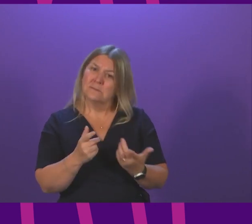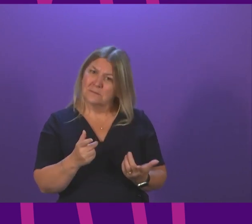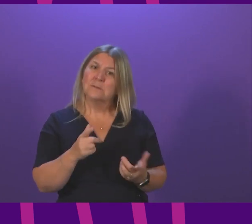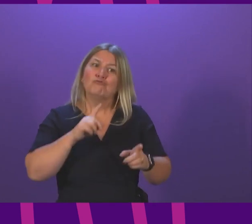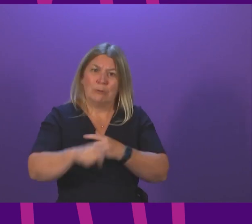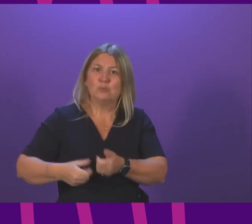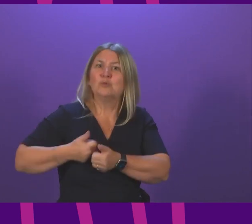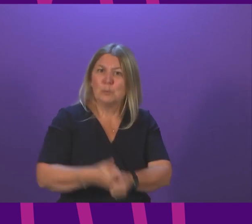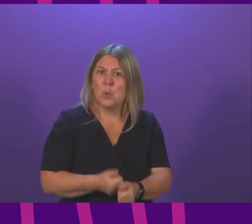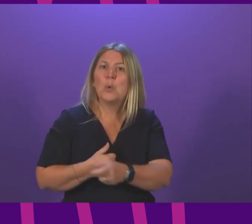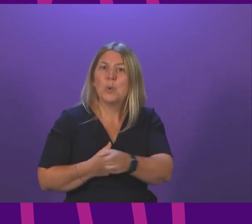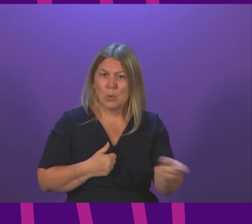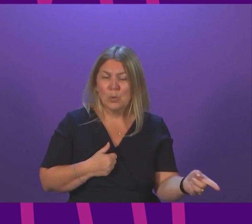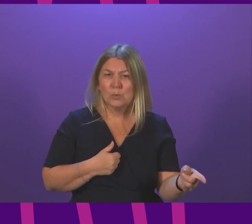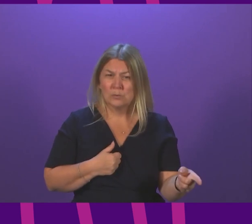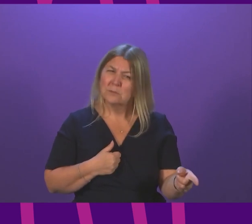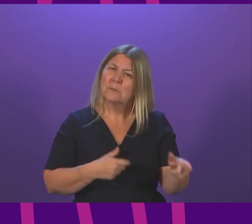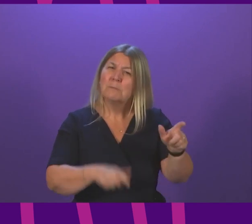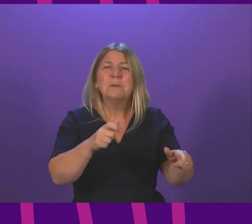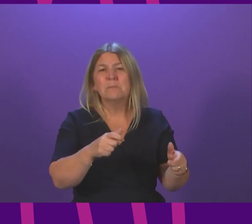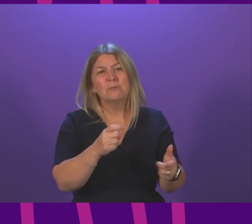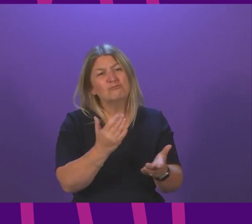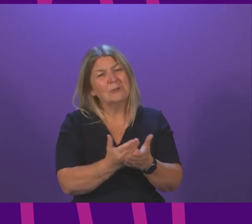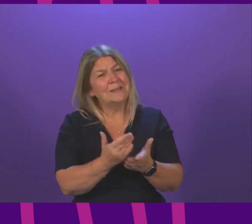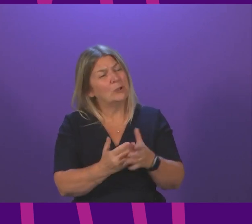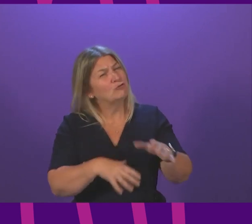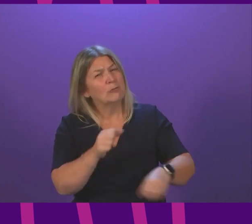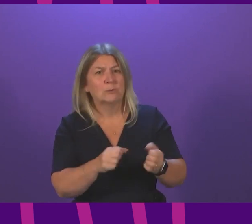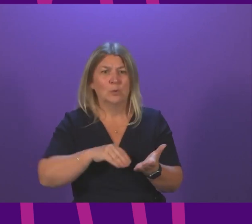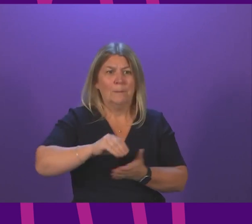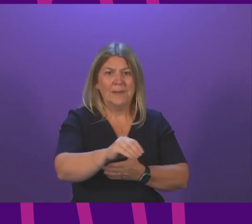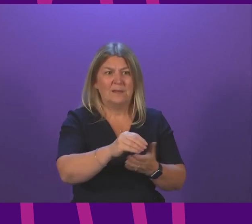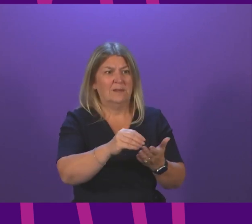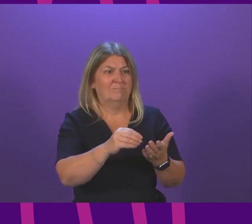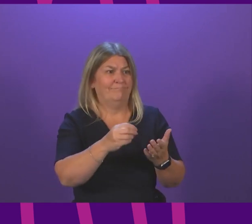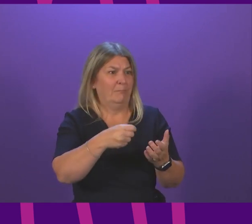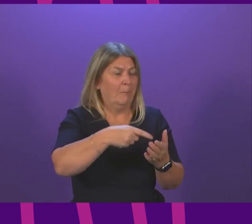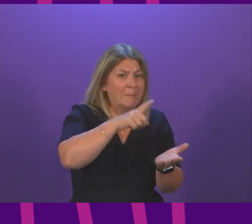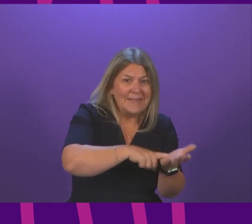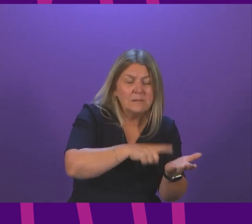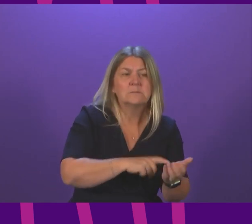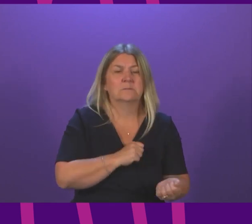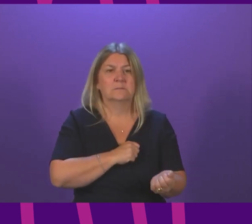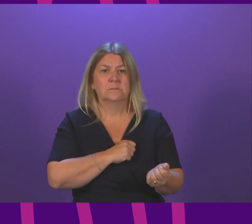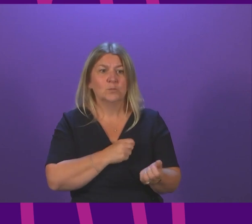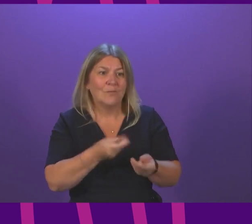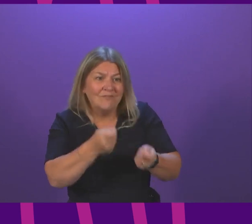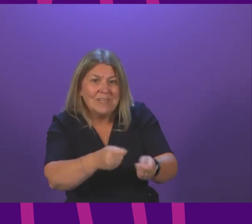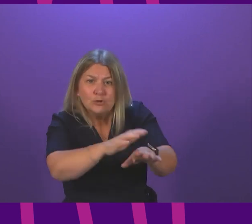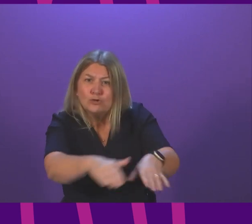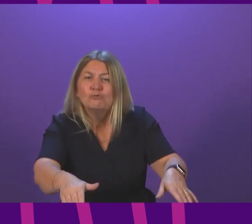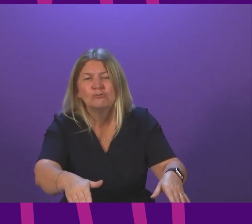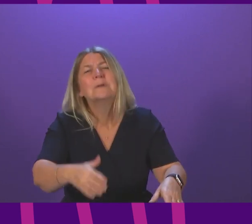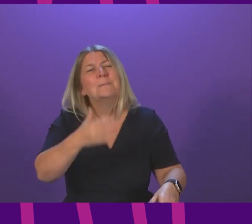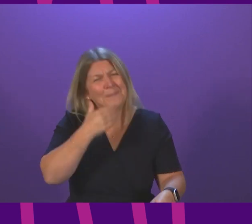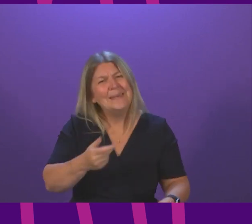energy bills and to live with dignity if this goes ahead for goodness sake let's all of us unite to say to this